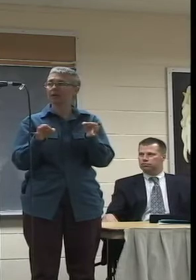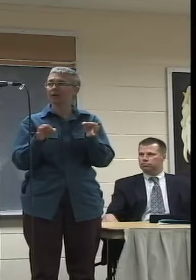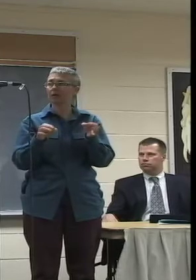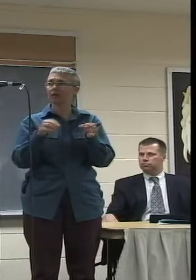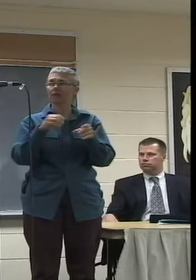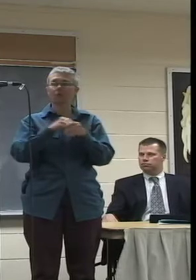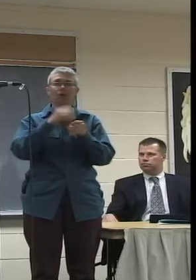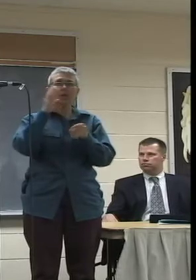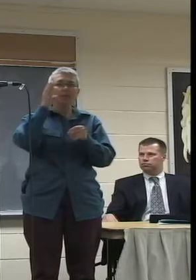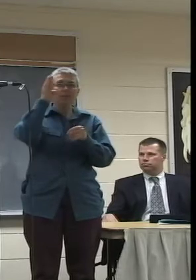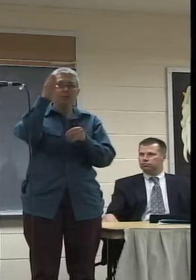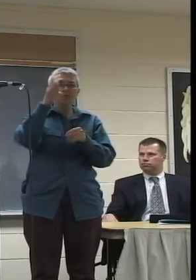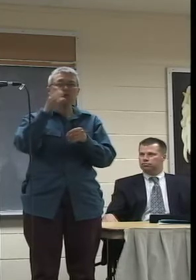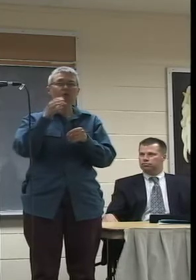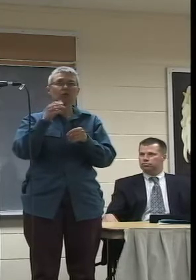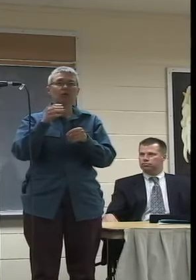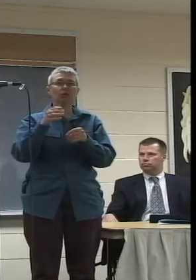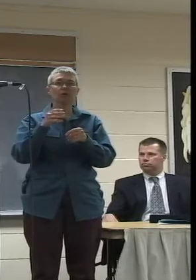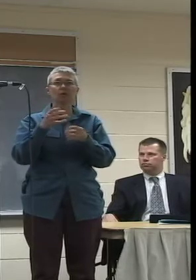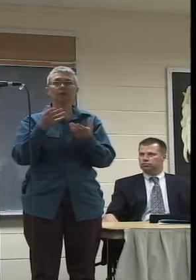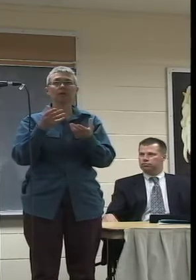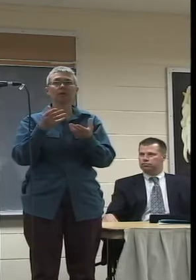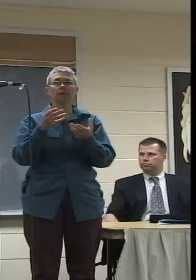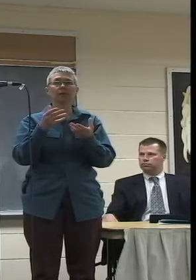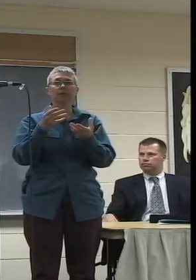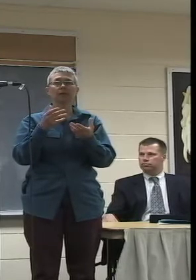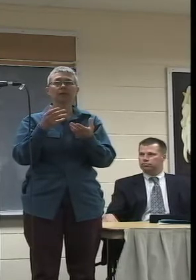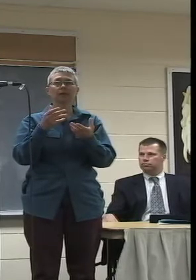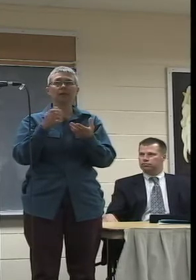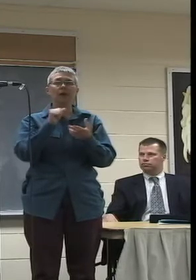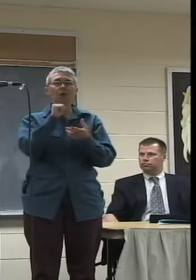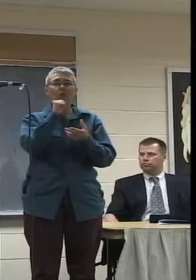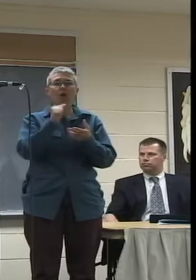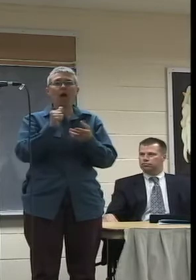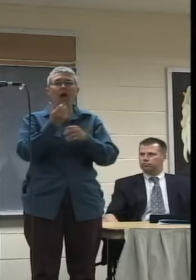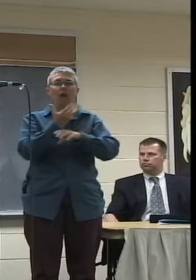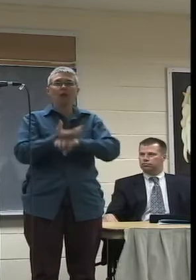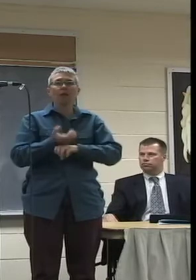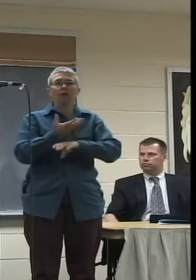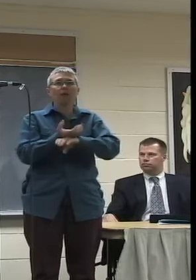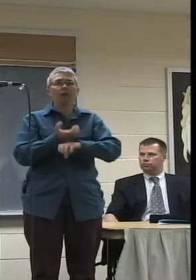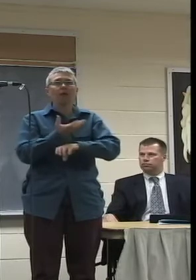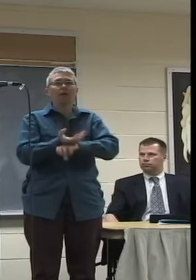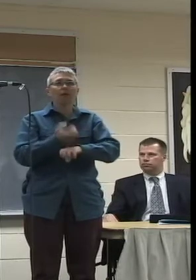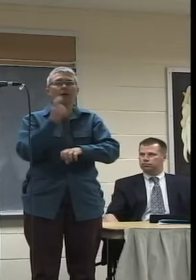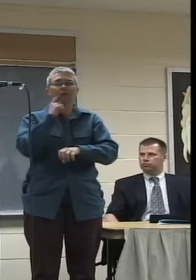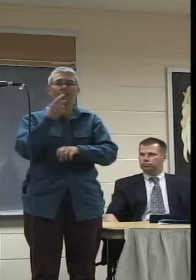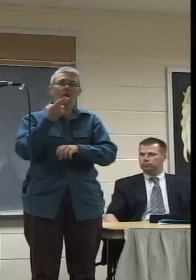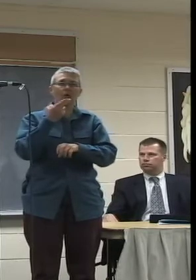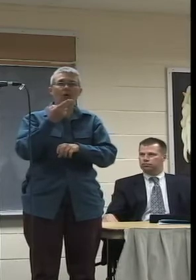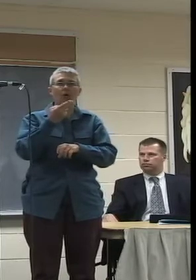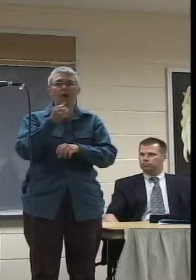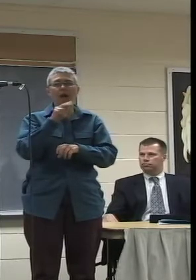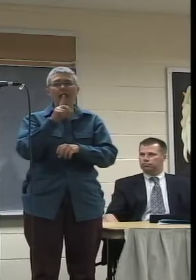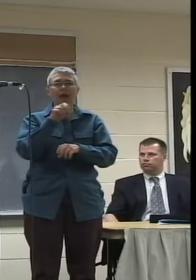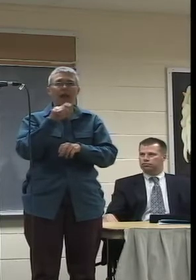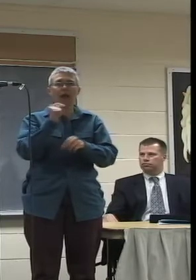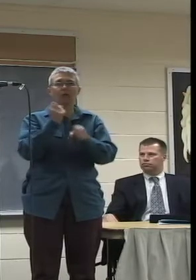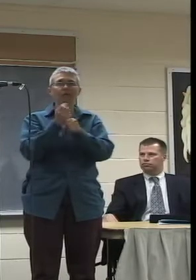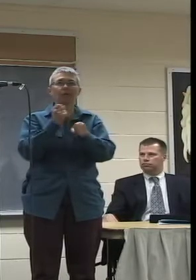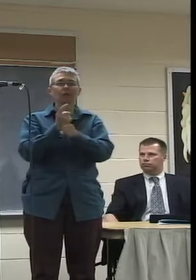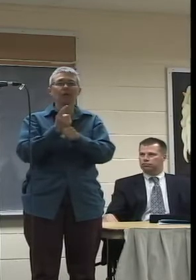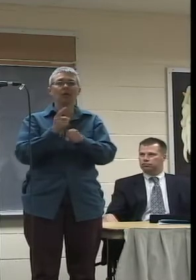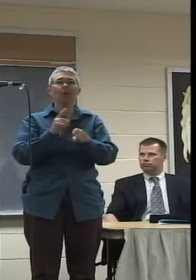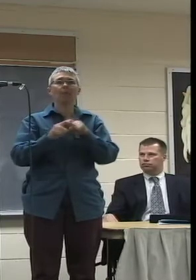future, it won't be asking for handouts yearly, but